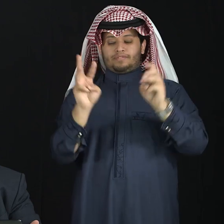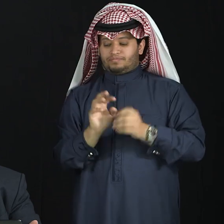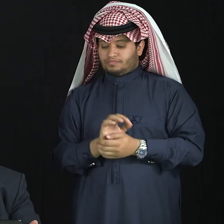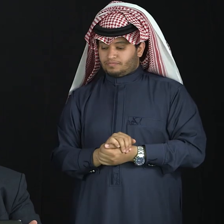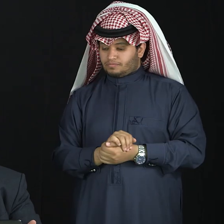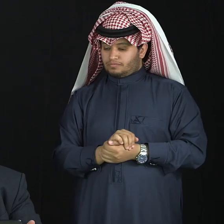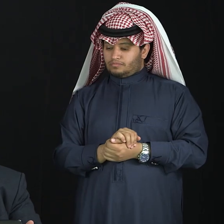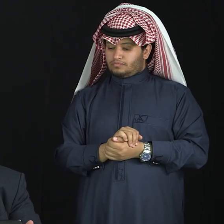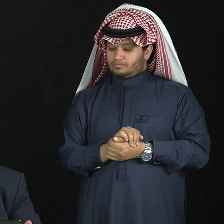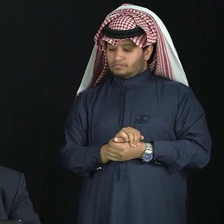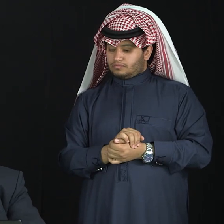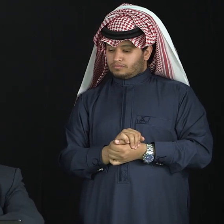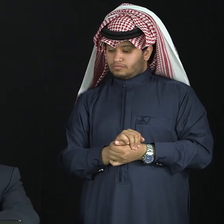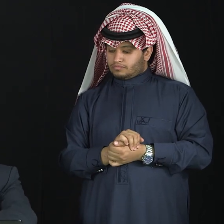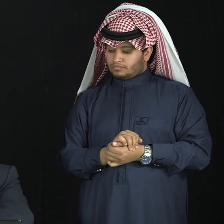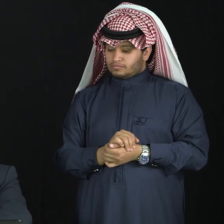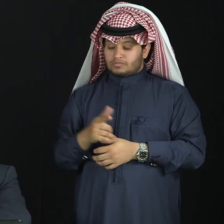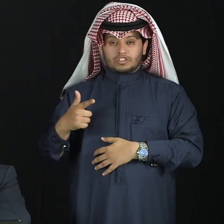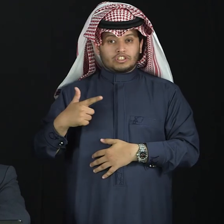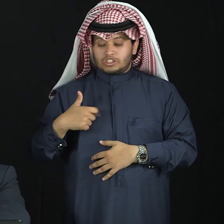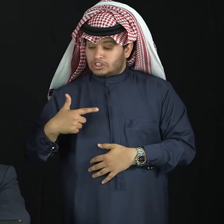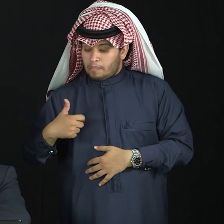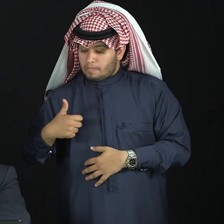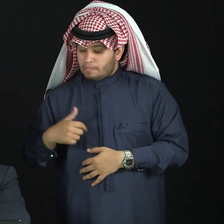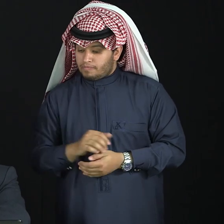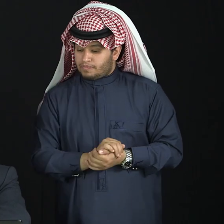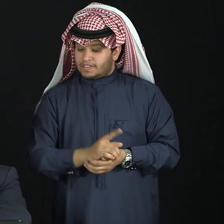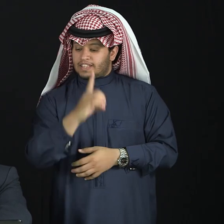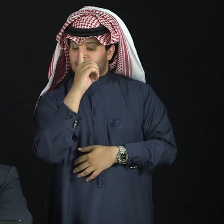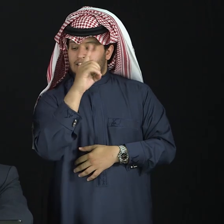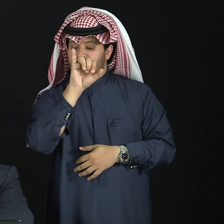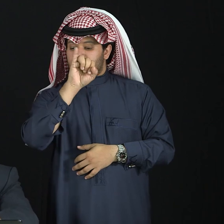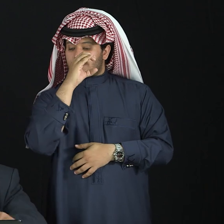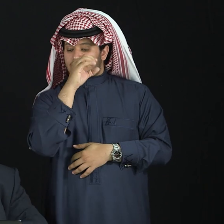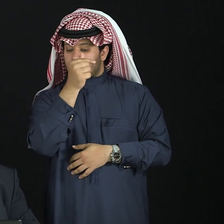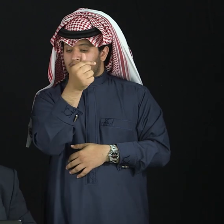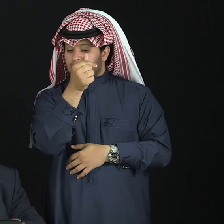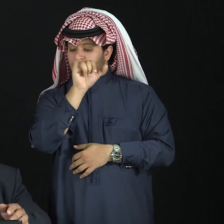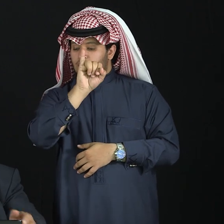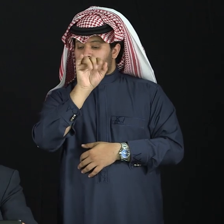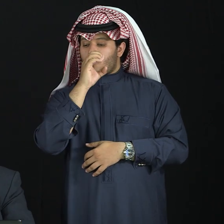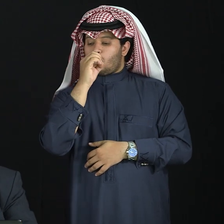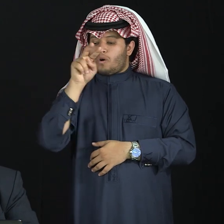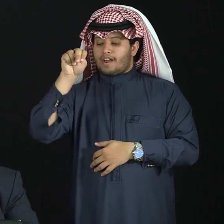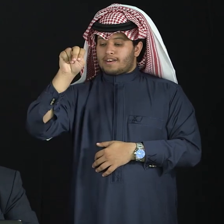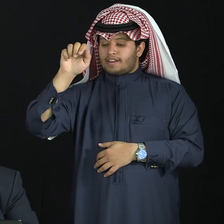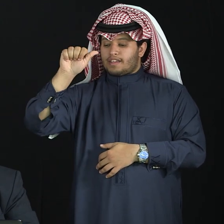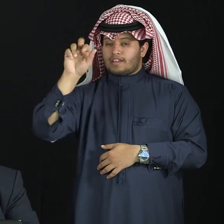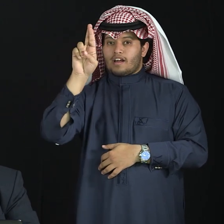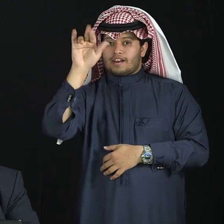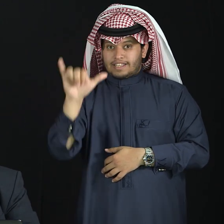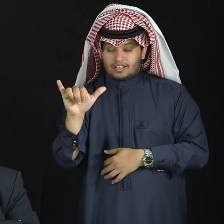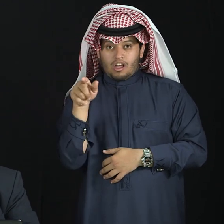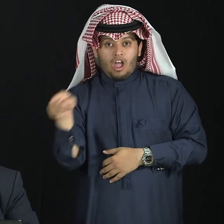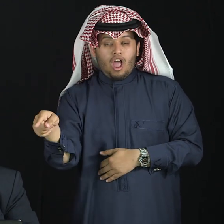But some words that need dictionary. And we have, in fact, two dictionaries